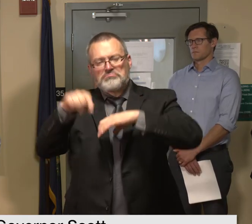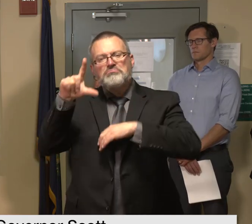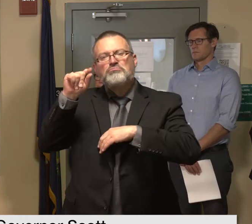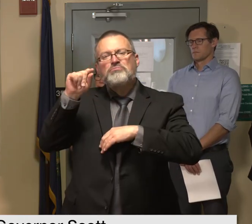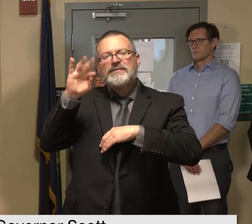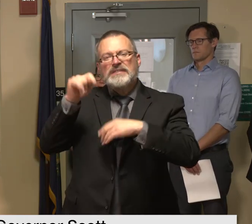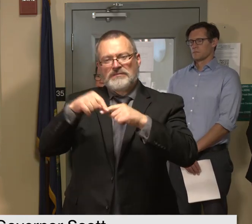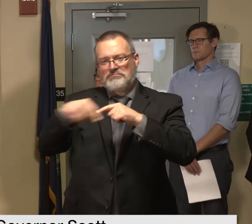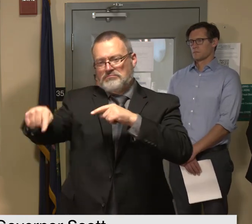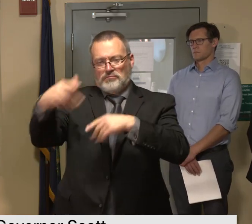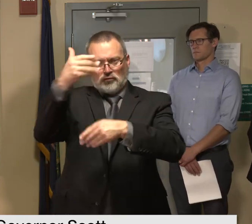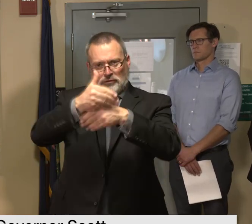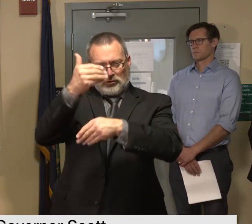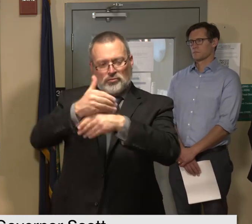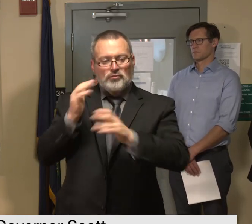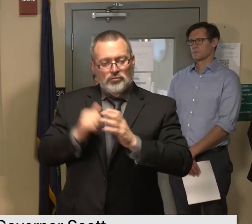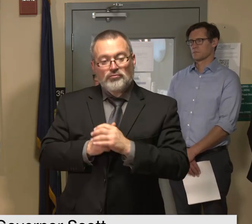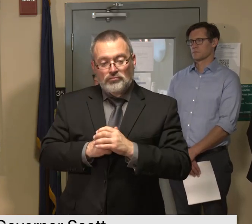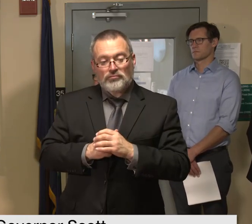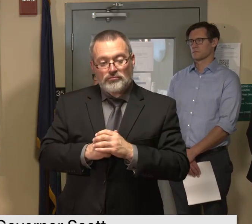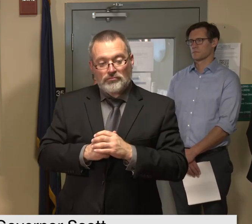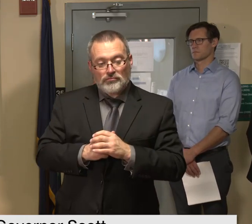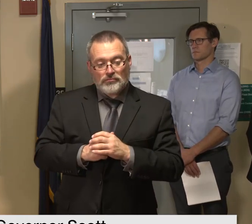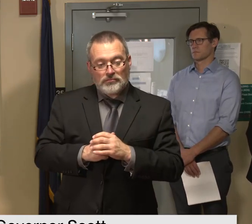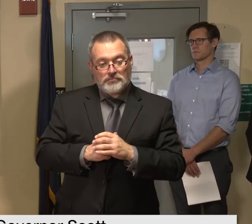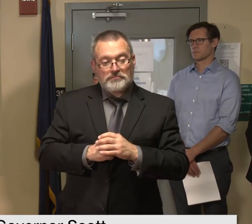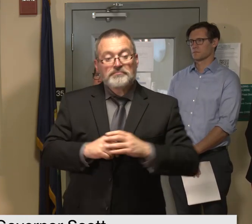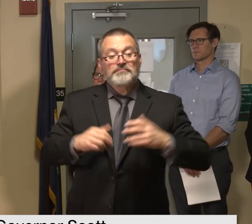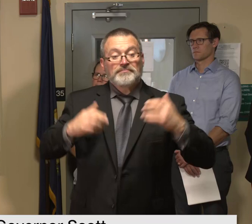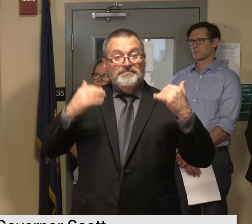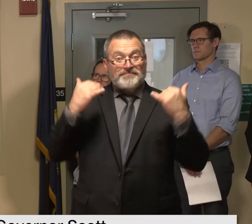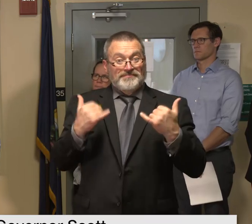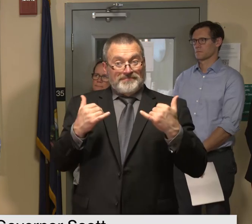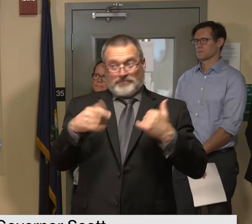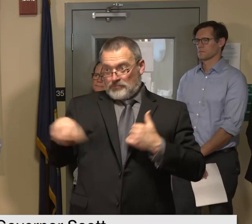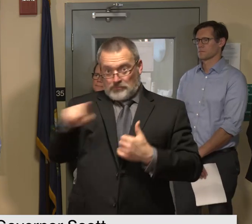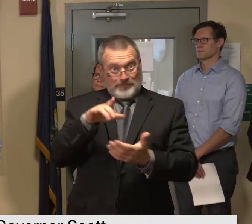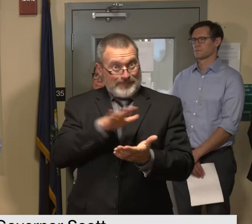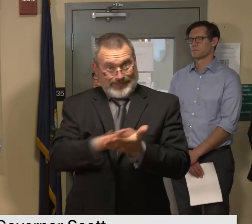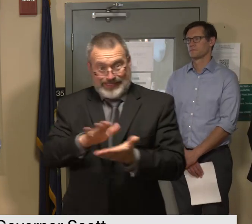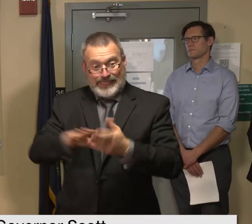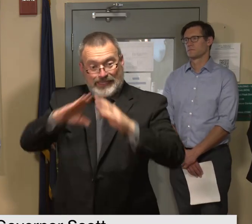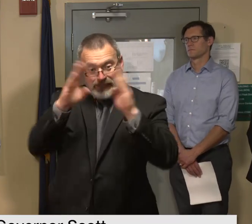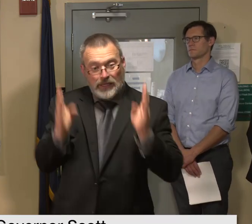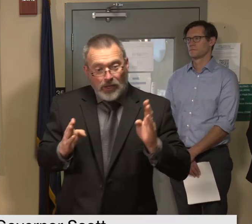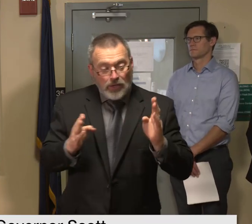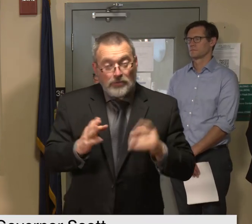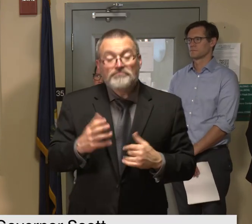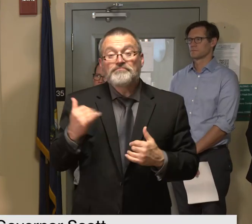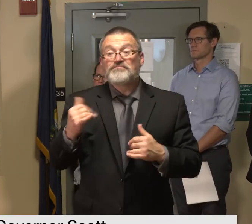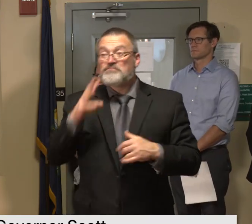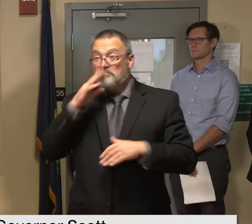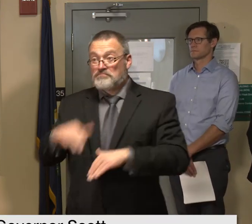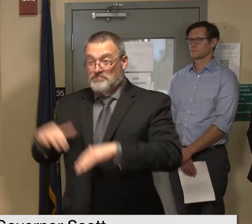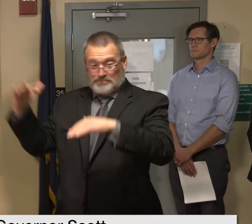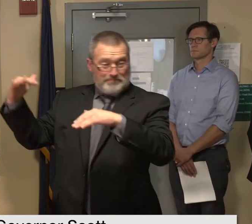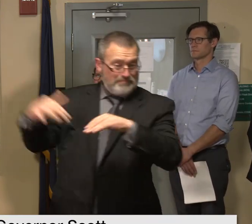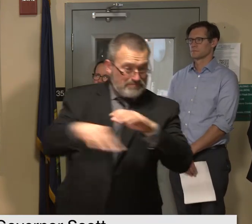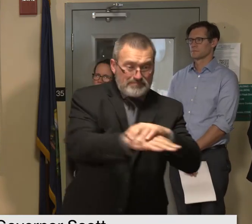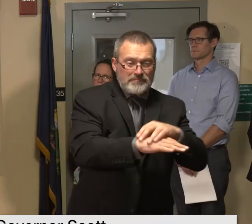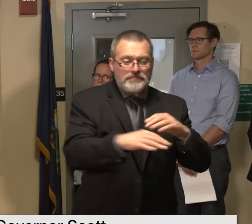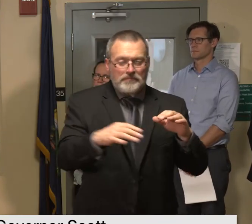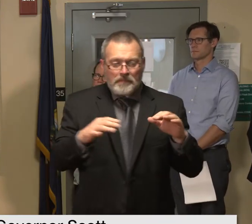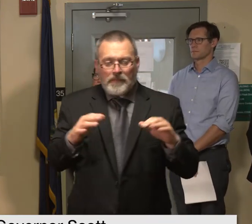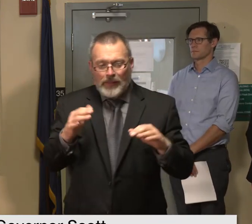finally cleaning your home if your home has been flooded and closed for several days